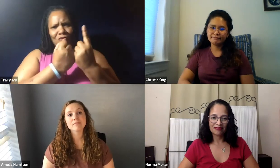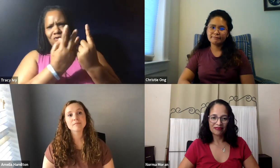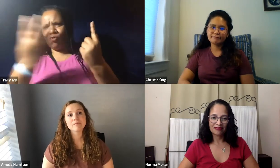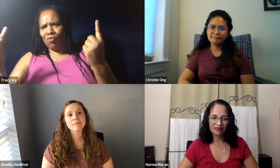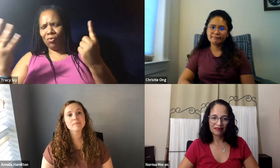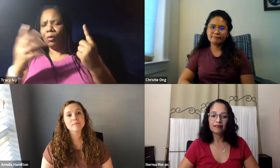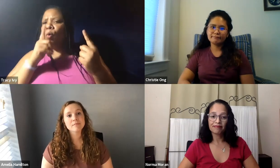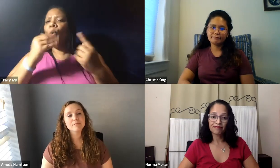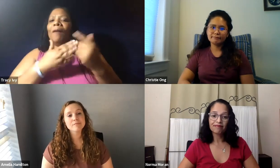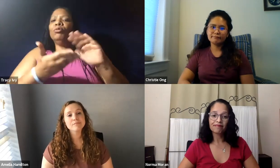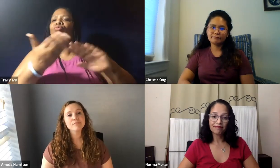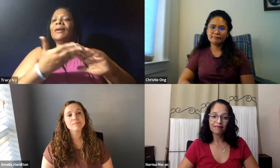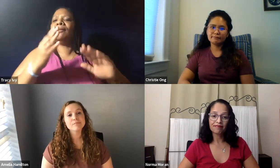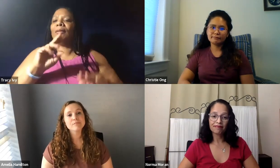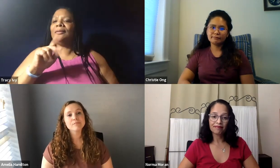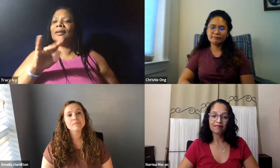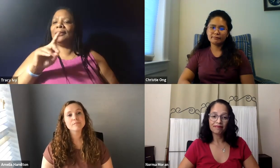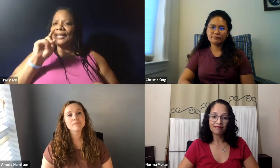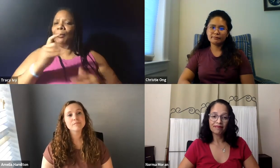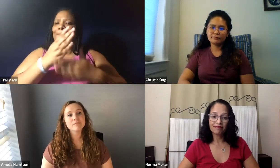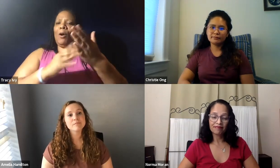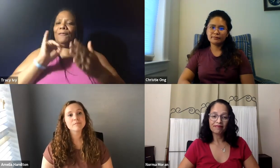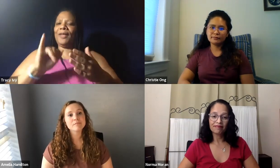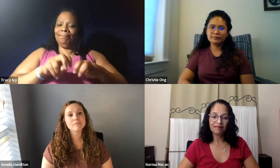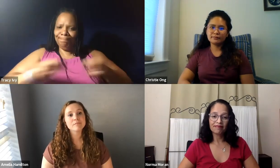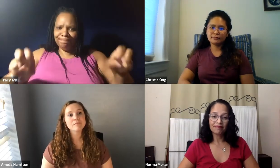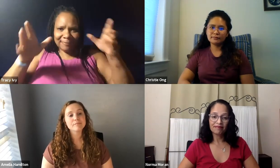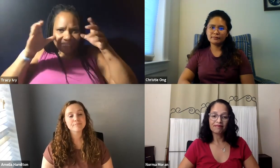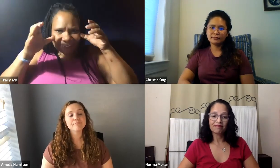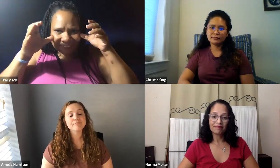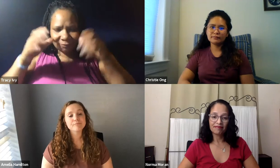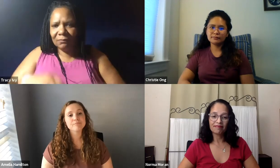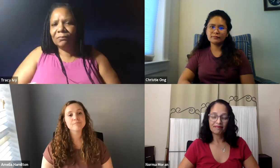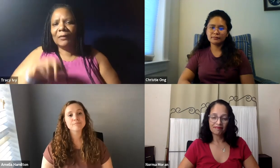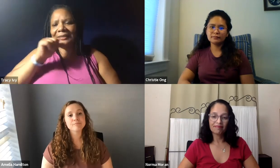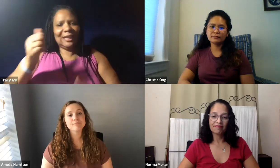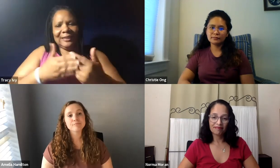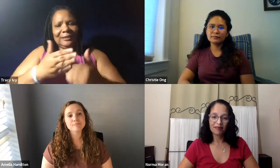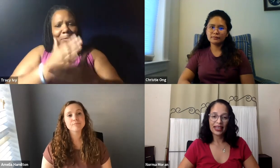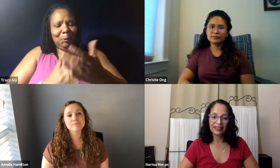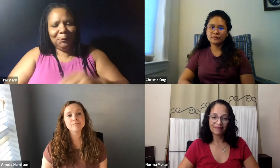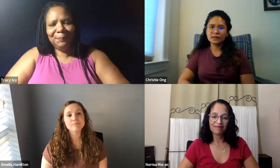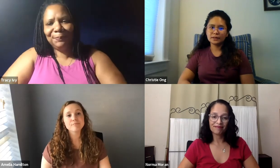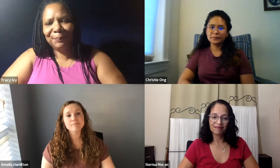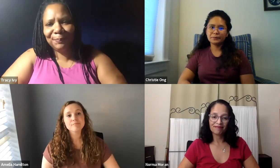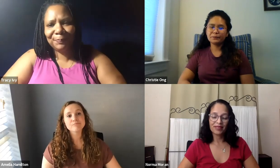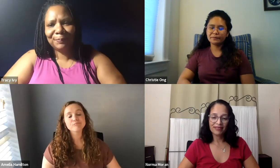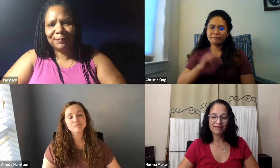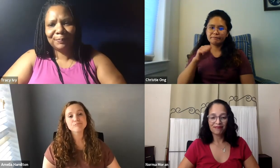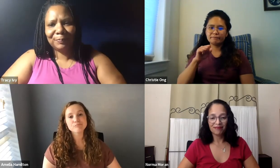I think right now, one of the problems is there's only one president. And I think there should be more of a cabinet. And,